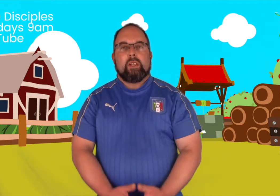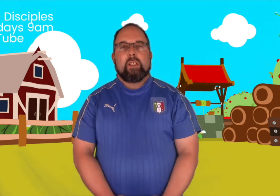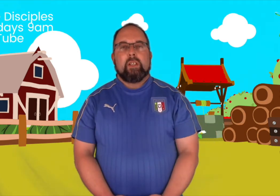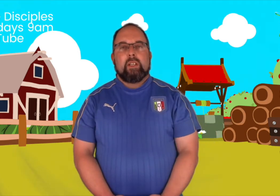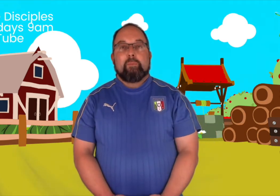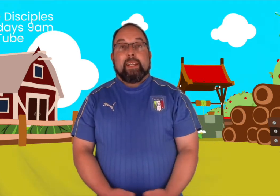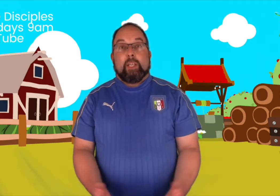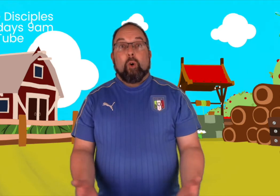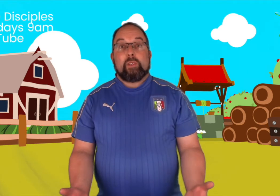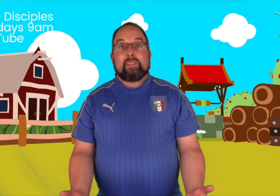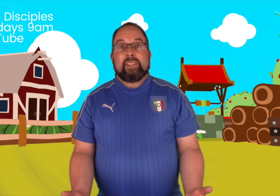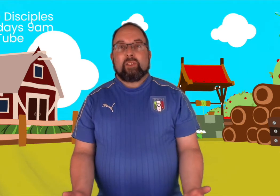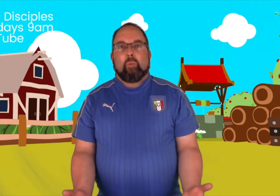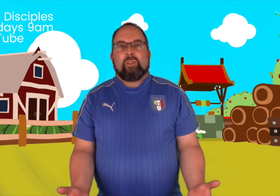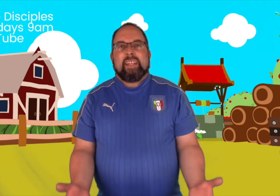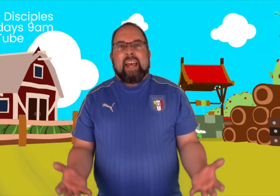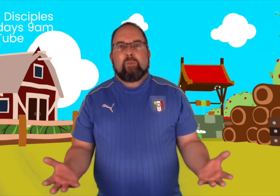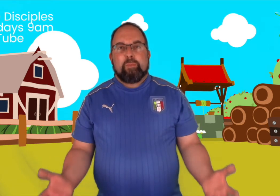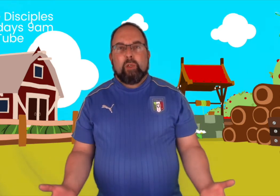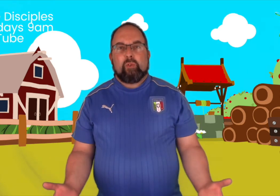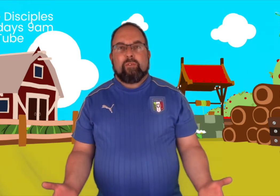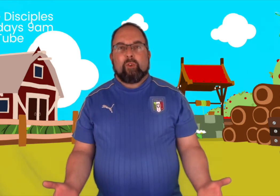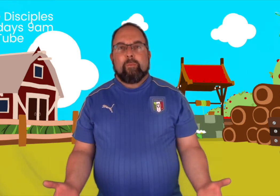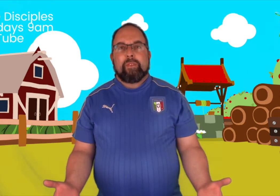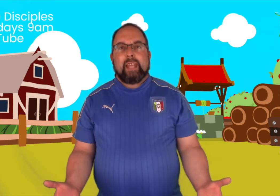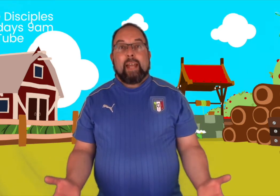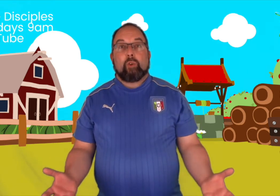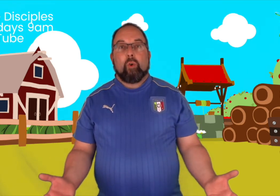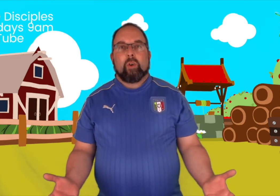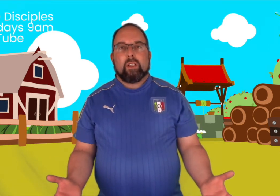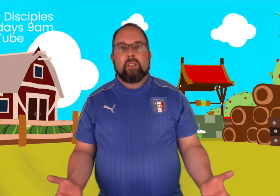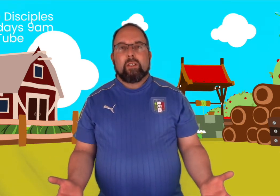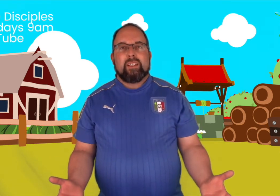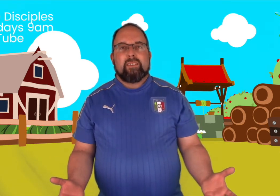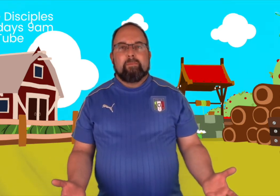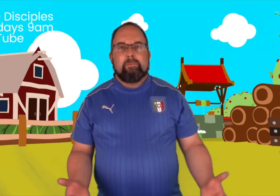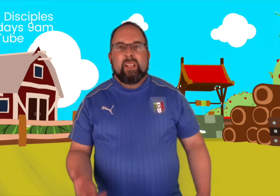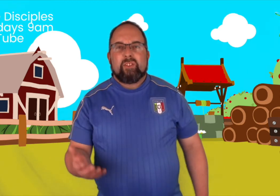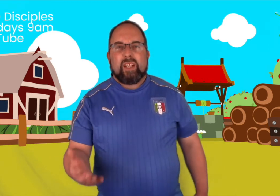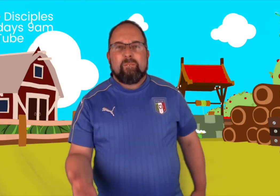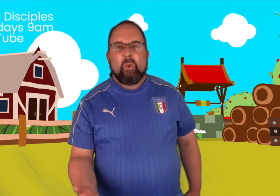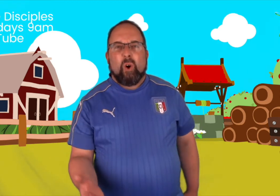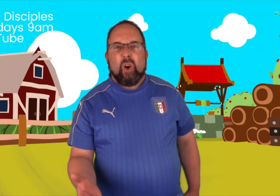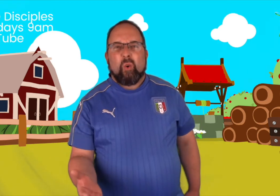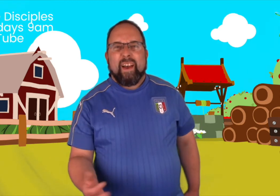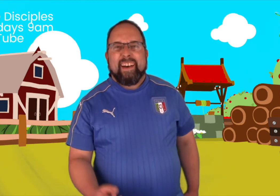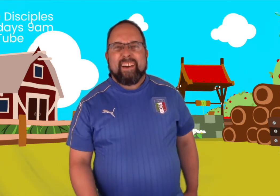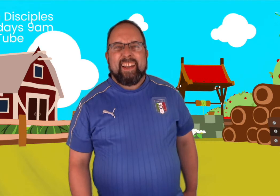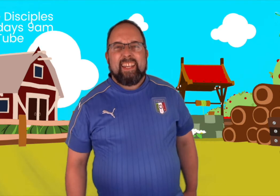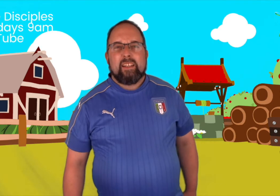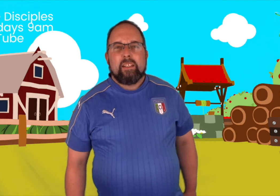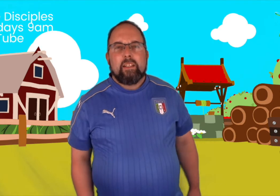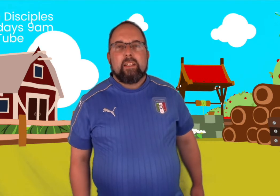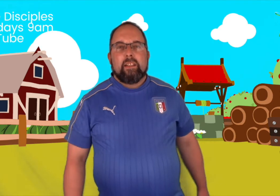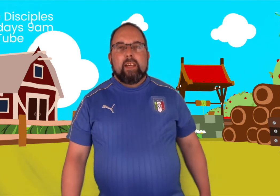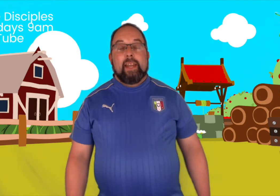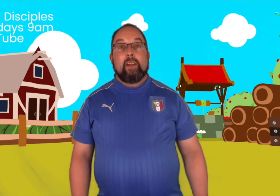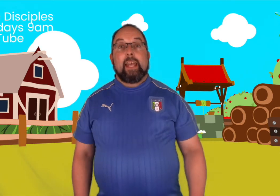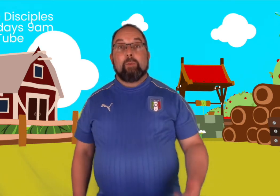But the oldest sister wasn't as beautiful at all. Some thought her quite ugly. And her name was